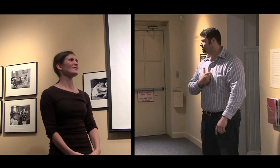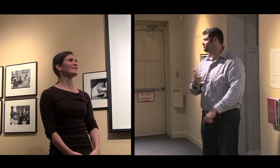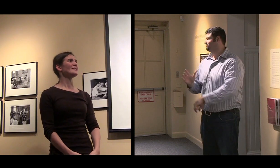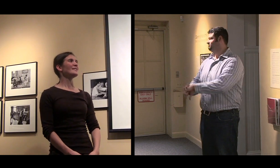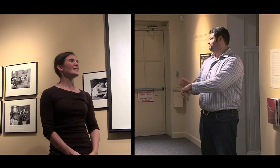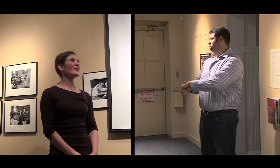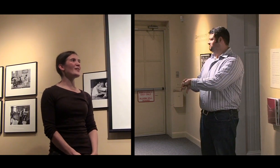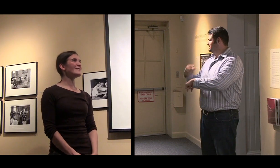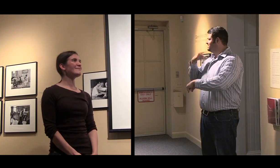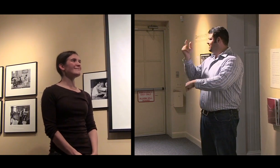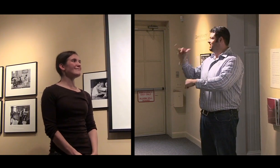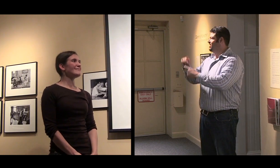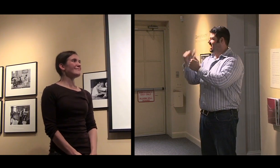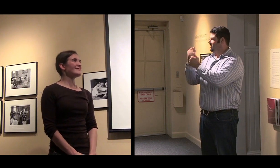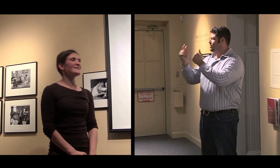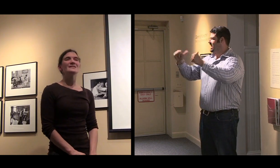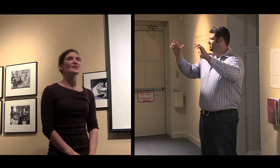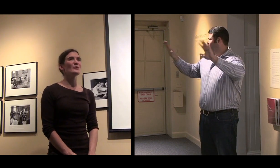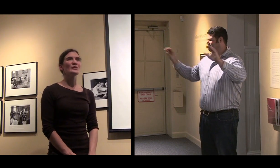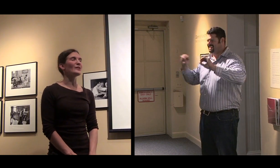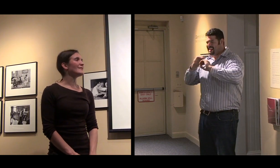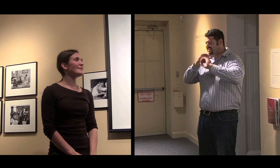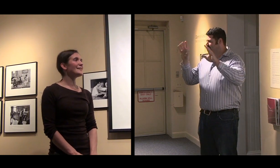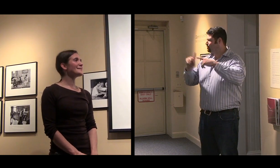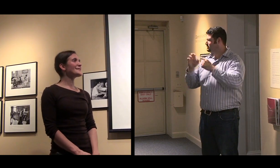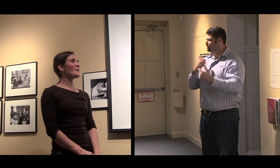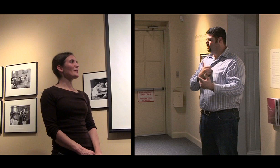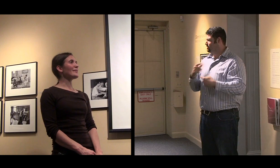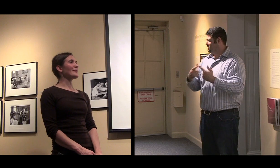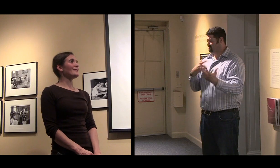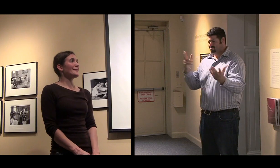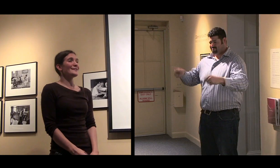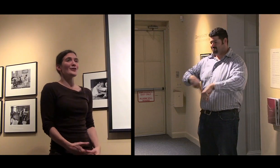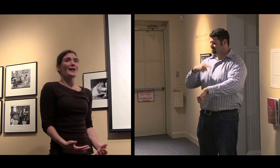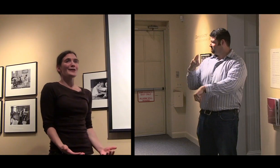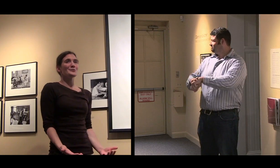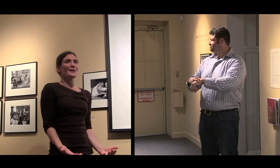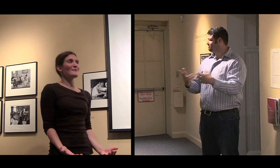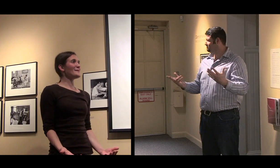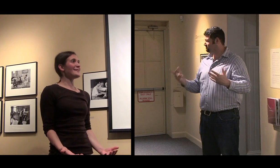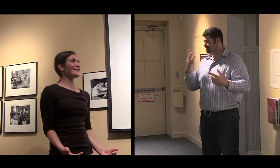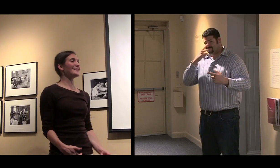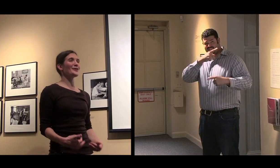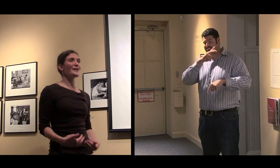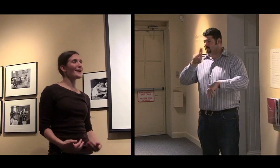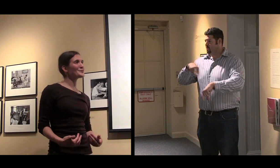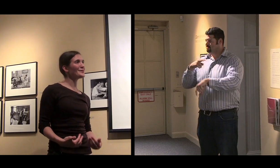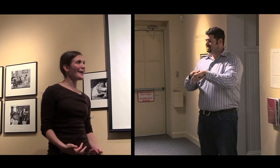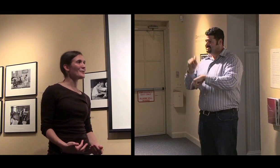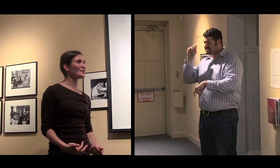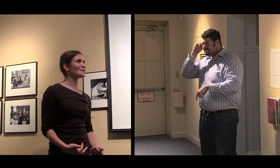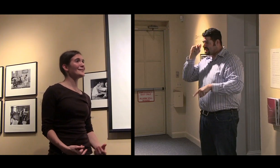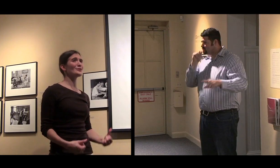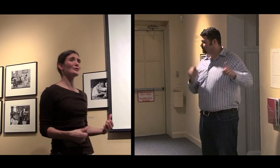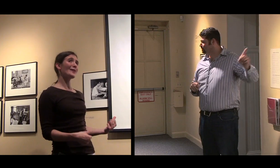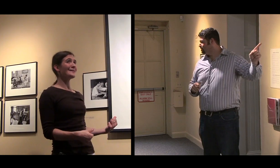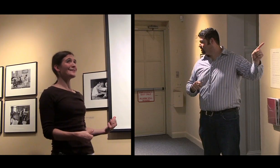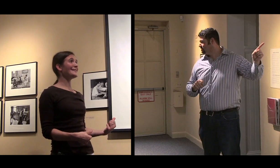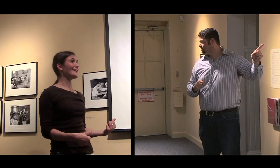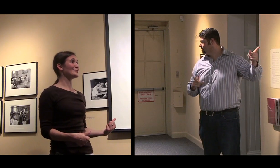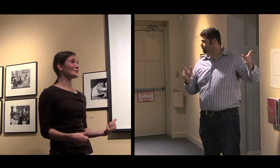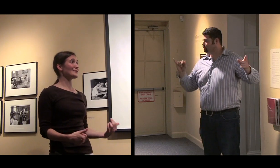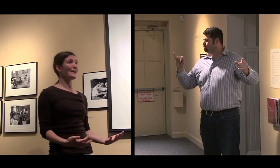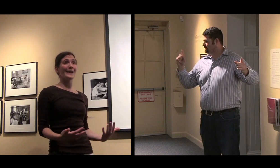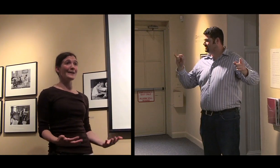you're Deaf. You know what? Don't do it. It's just not worth it. This is our natural way of being. This is our natural language. These are